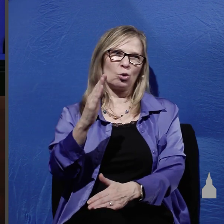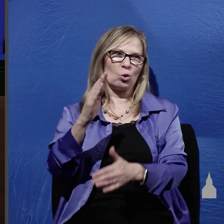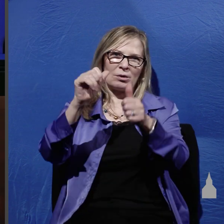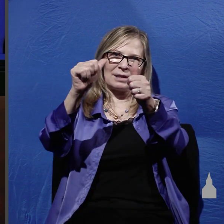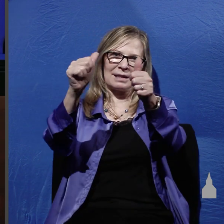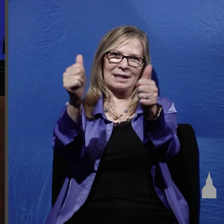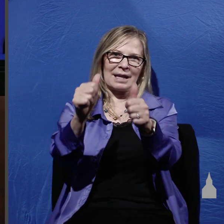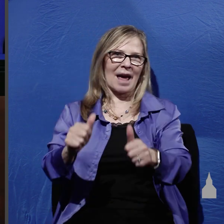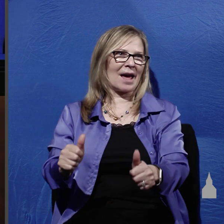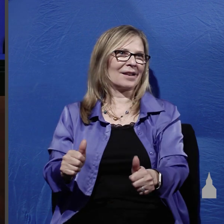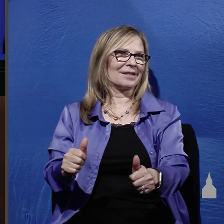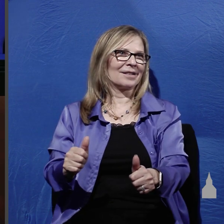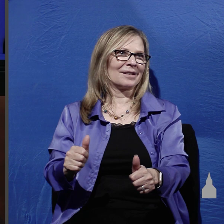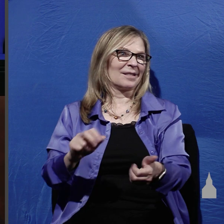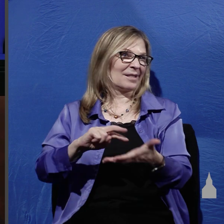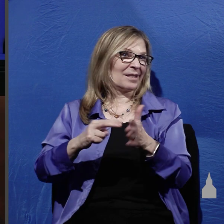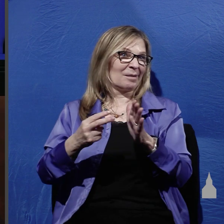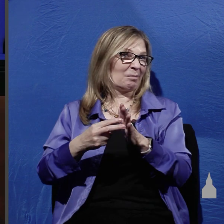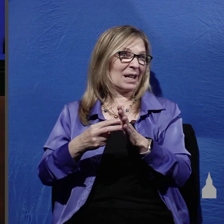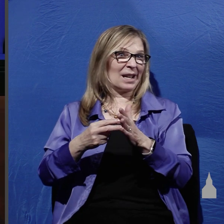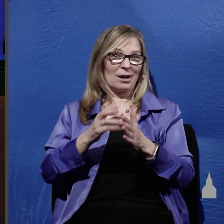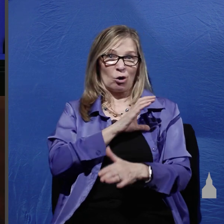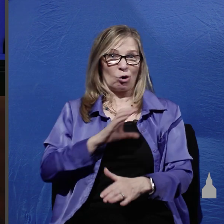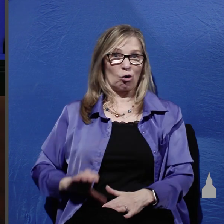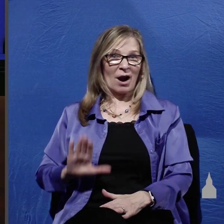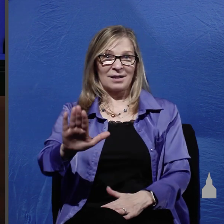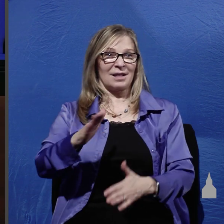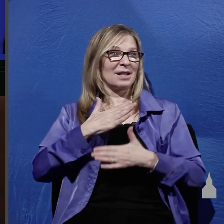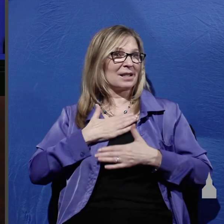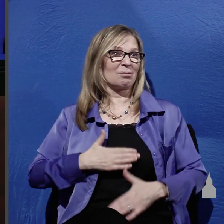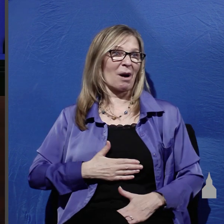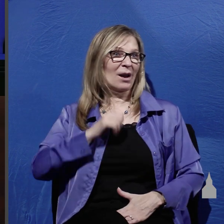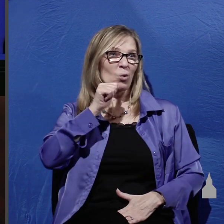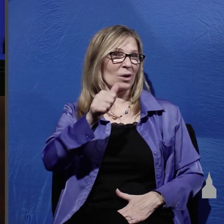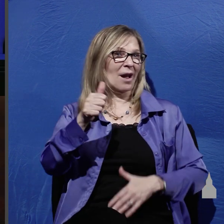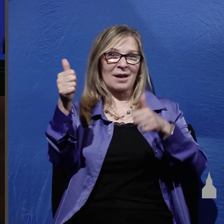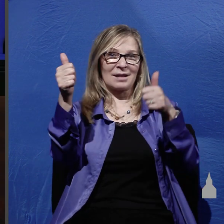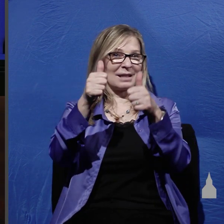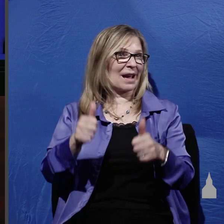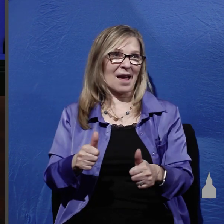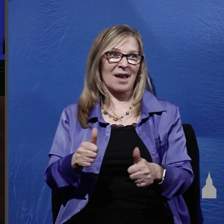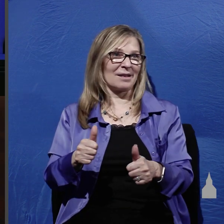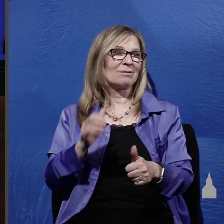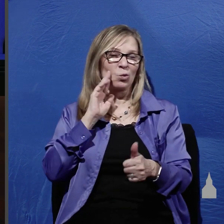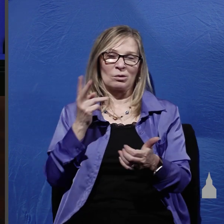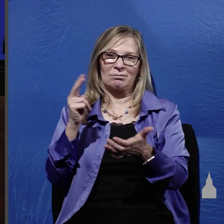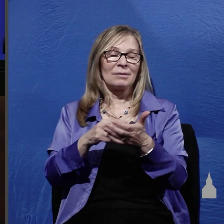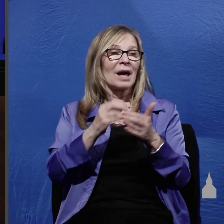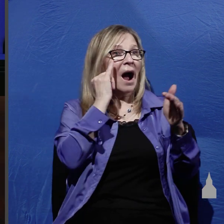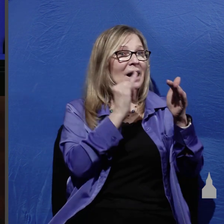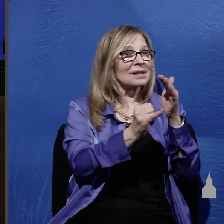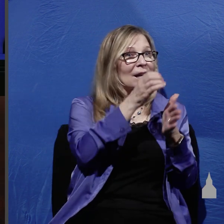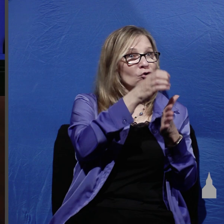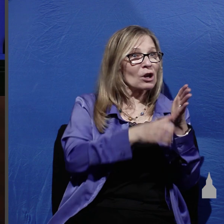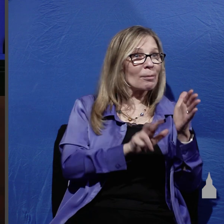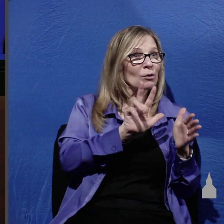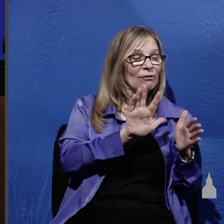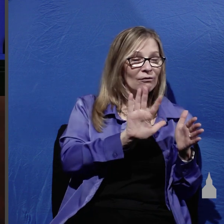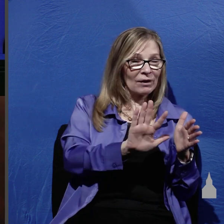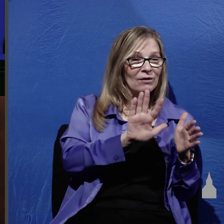meaning the body of Christ would not decay there would be a resurrection Isaiah 53 also verses 10 and 11